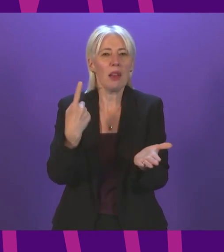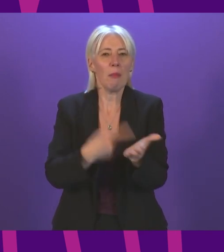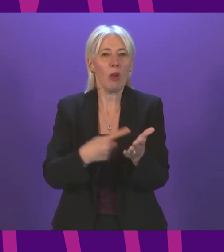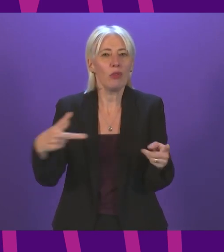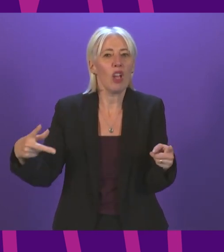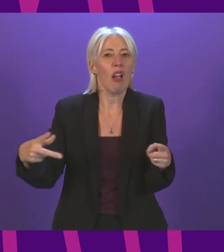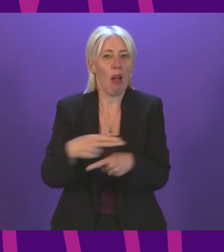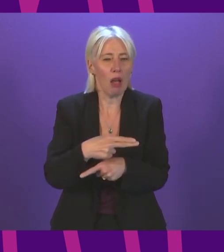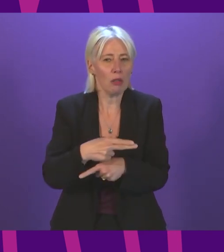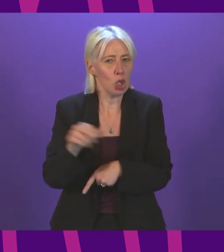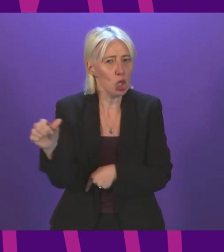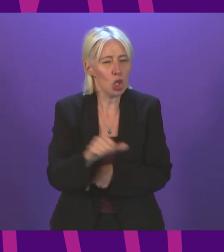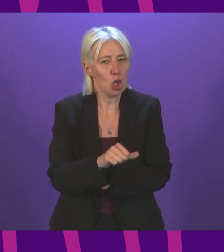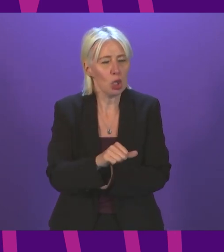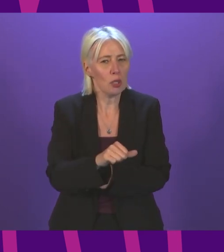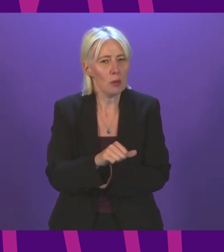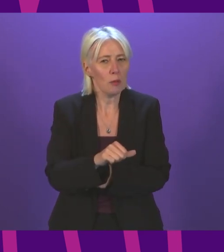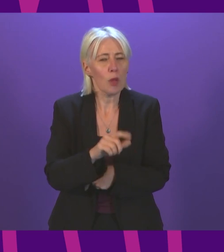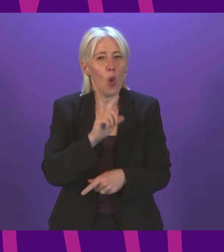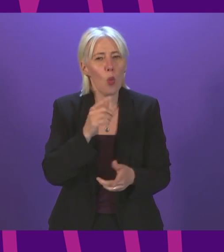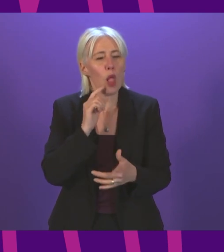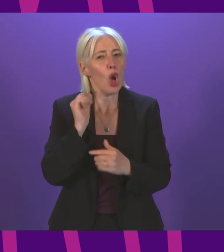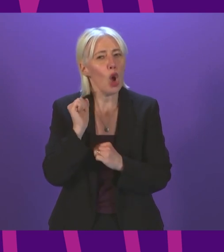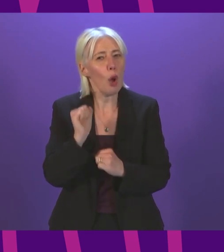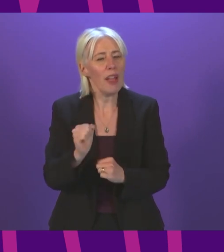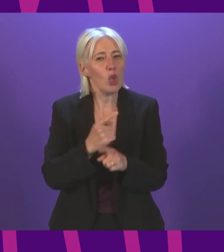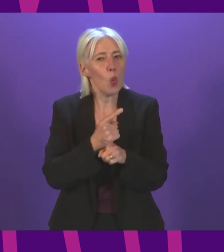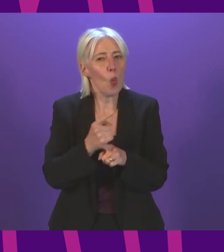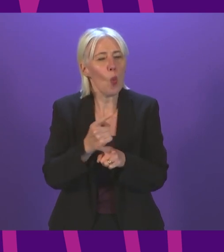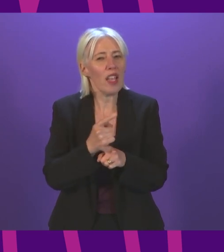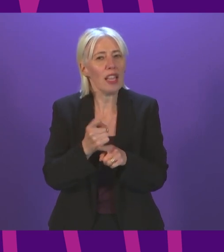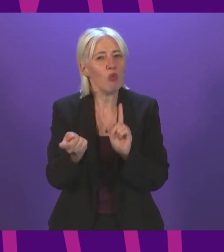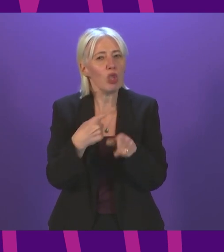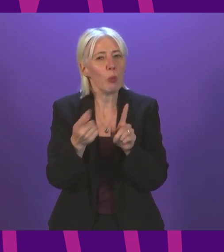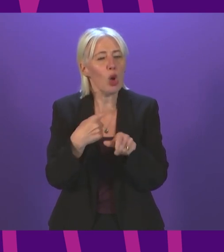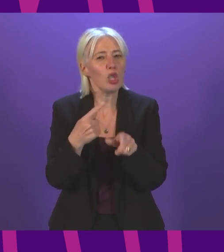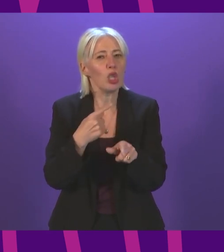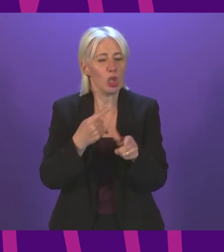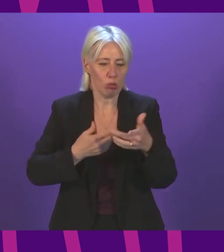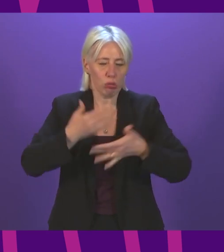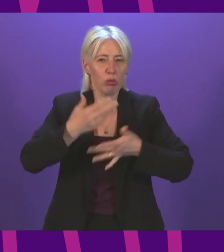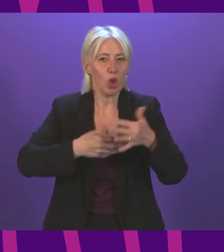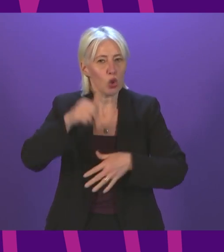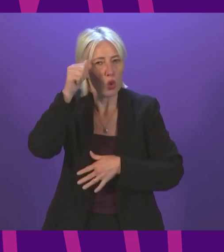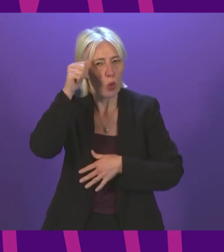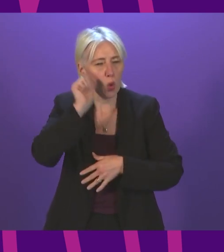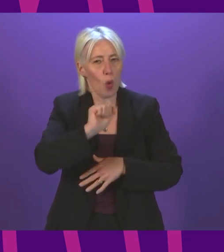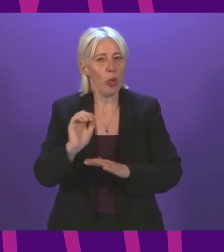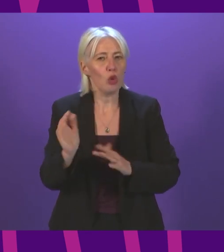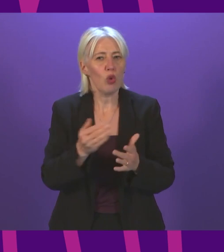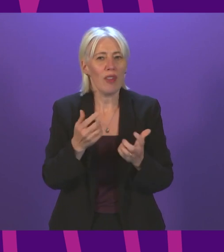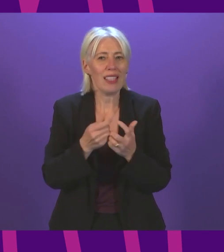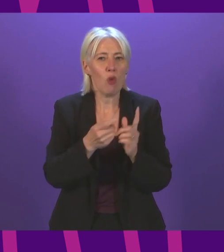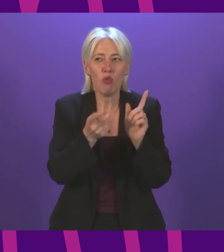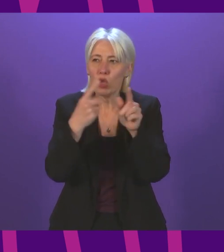otherwise known as cuts? Will he commit to publishing weekly response data so we know exactly how the service is performing across the